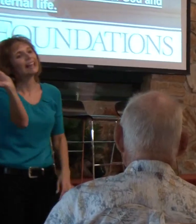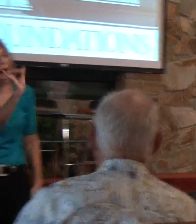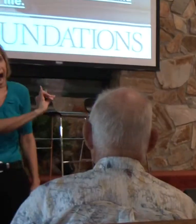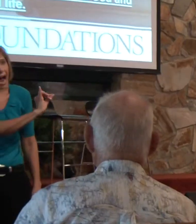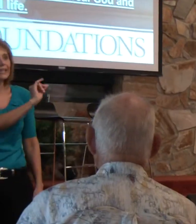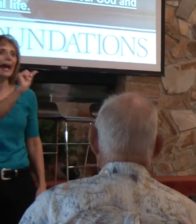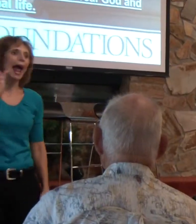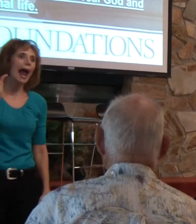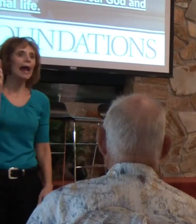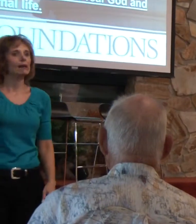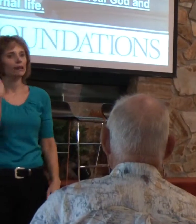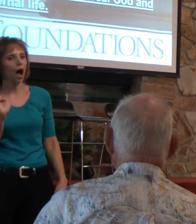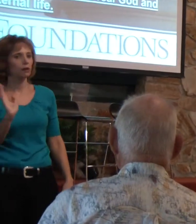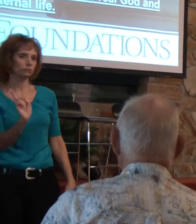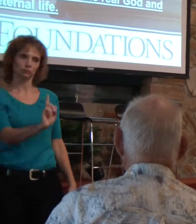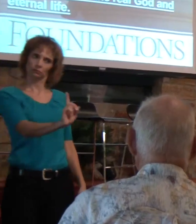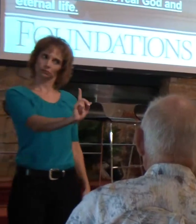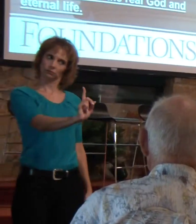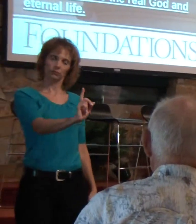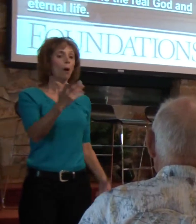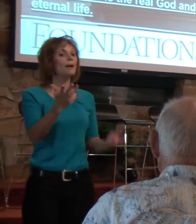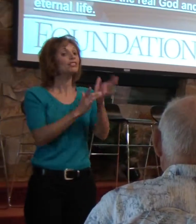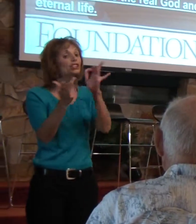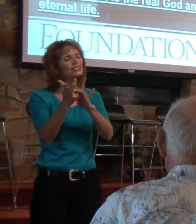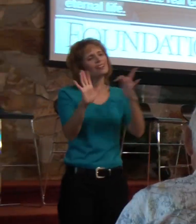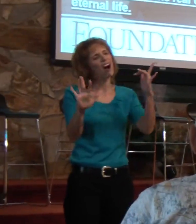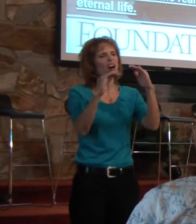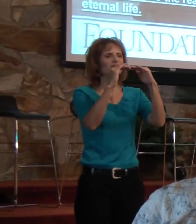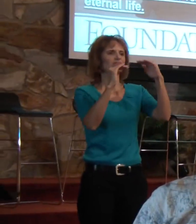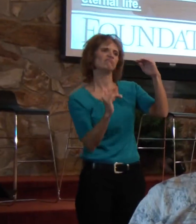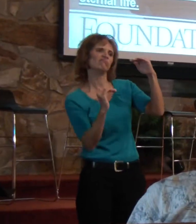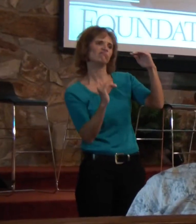that. Or Jesus is a lesser God.